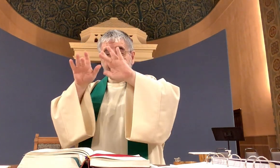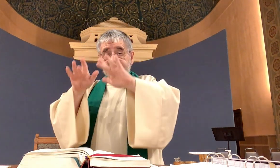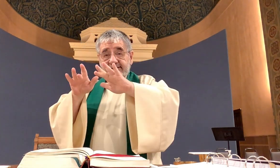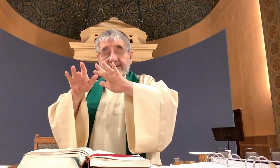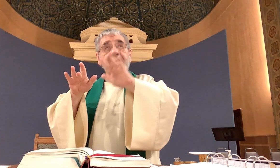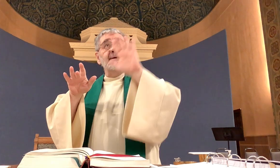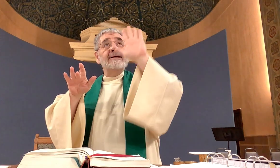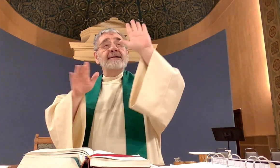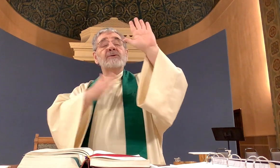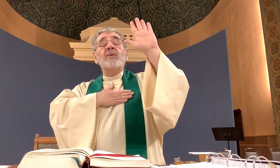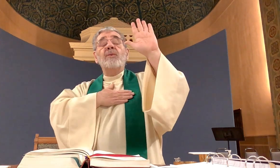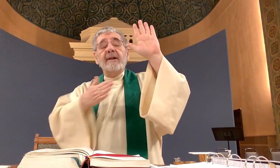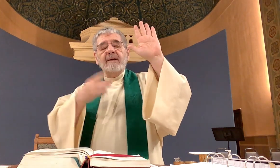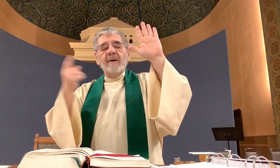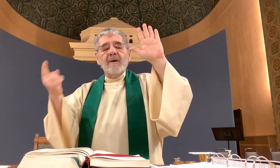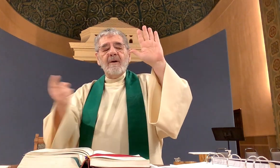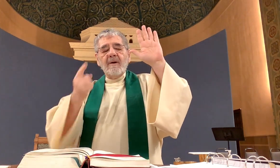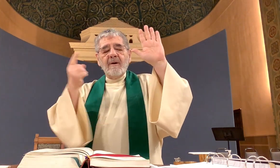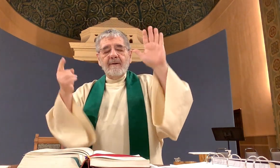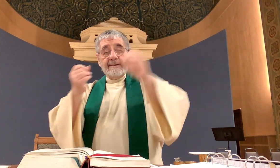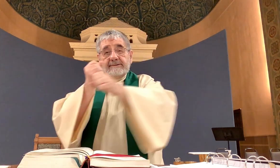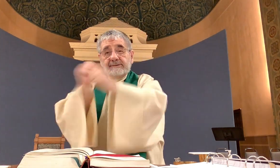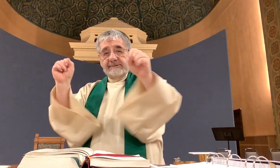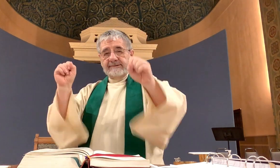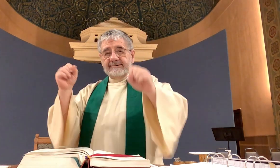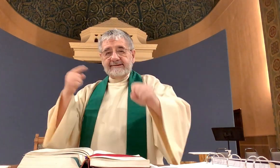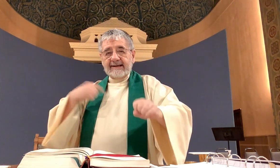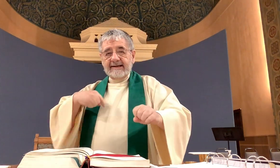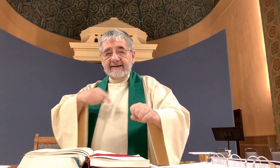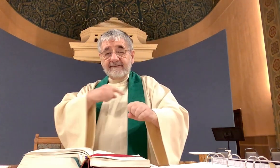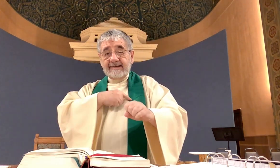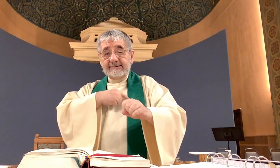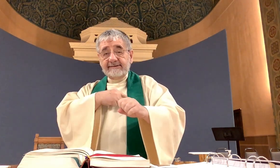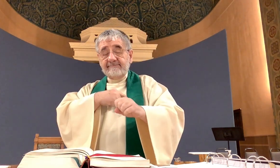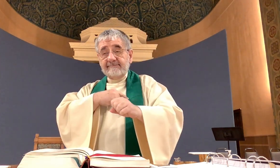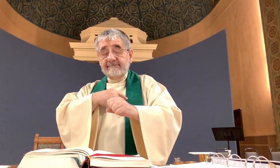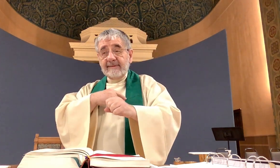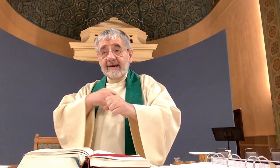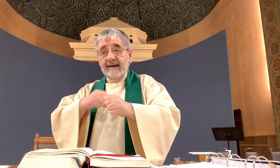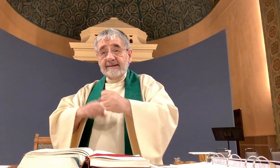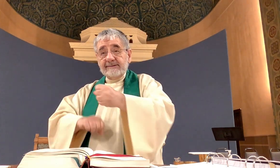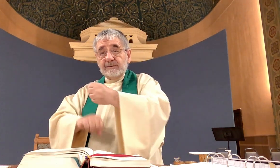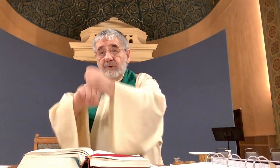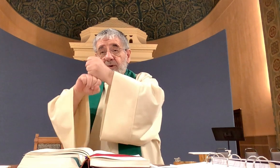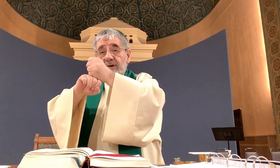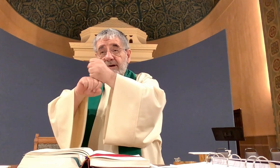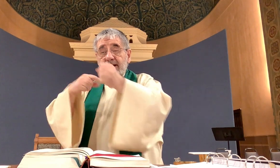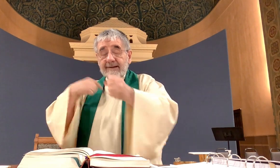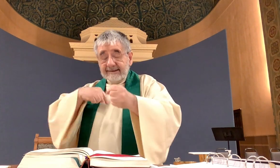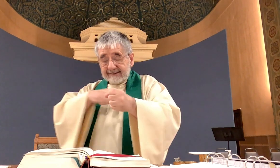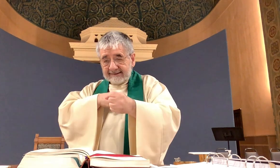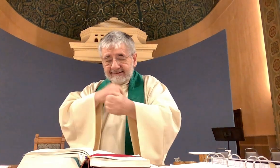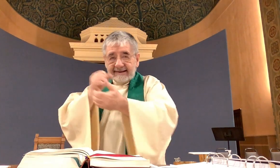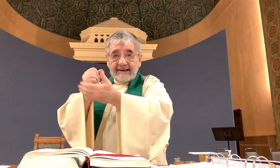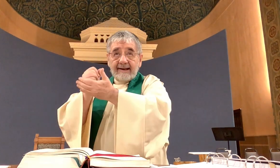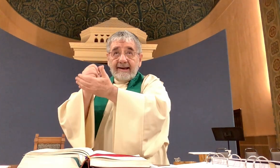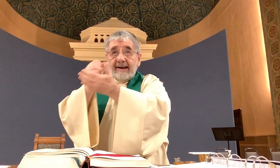his eternal salvation, his support and aid